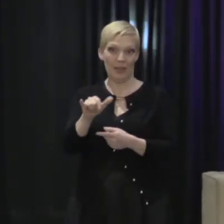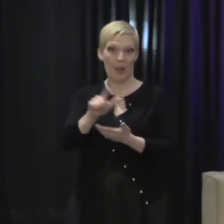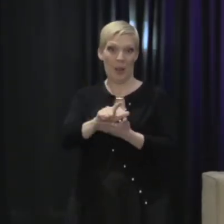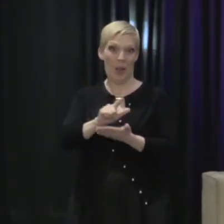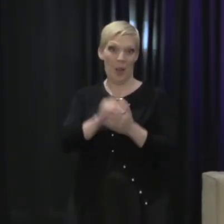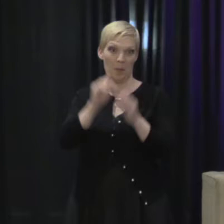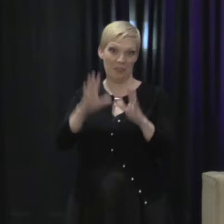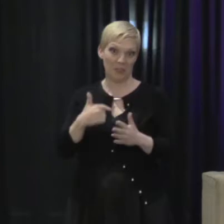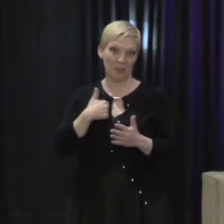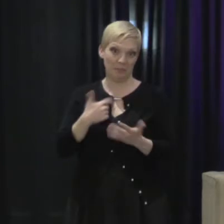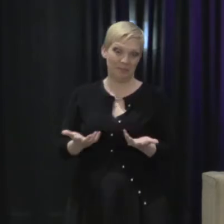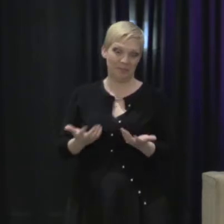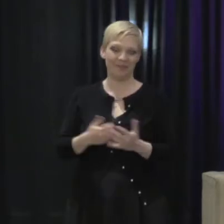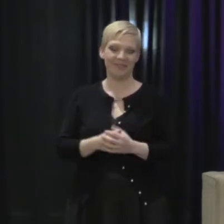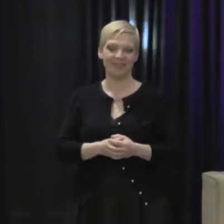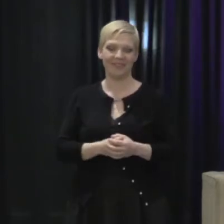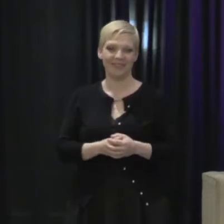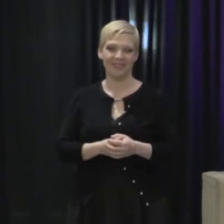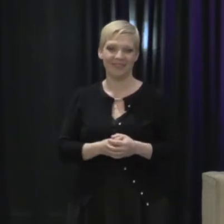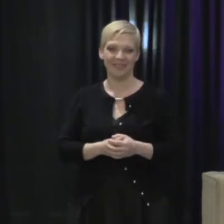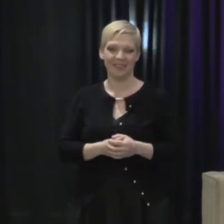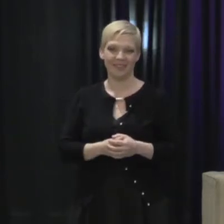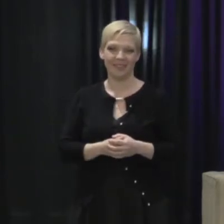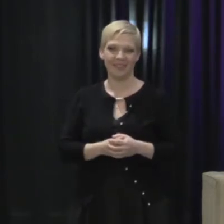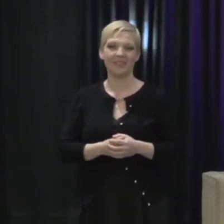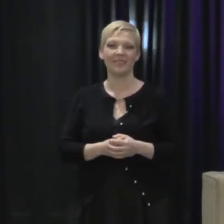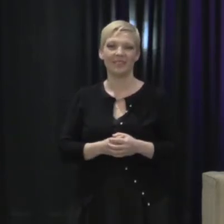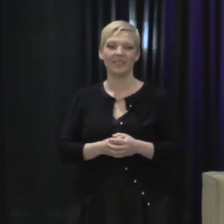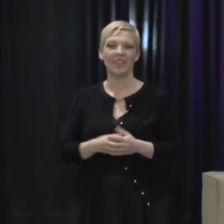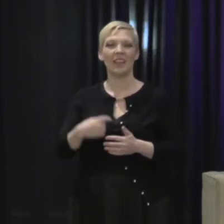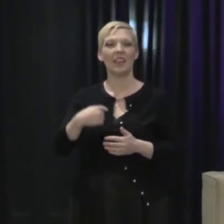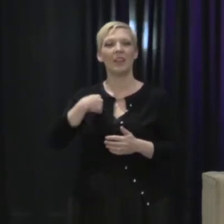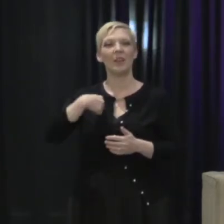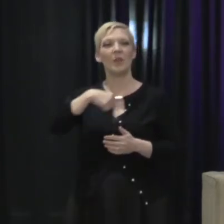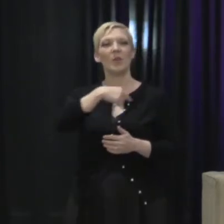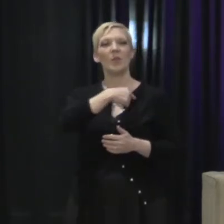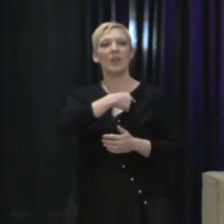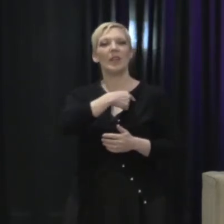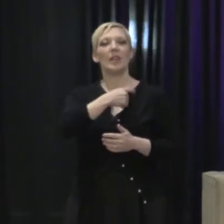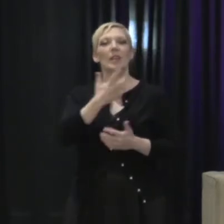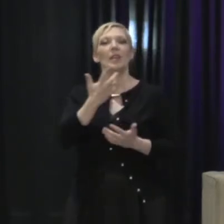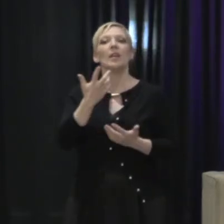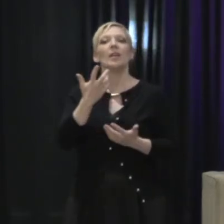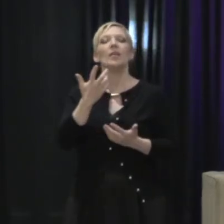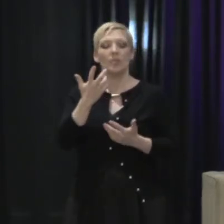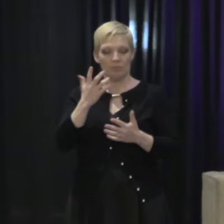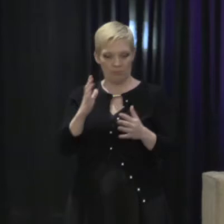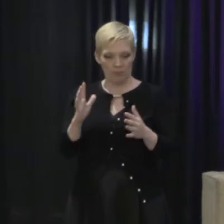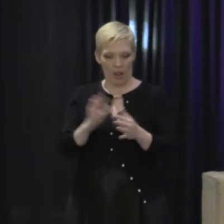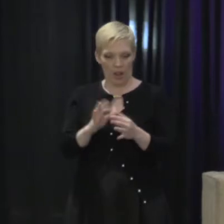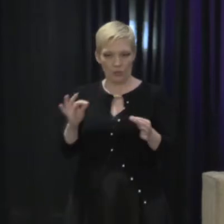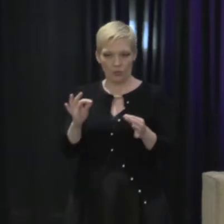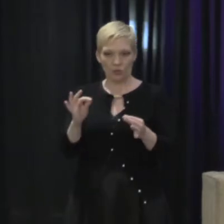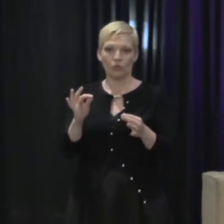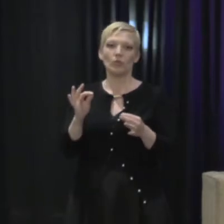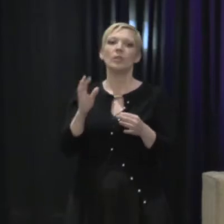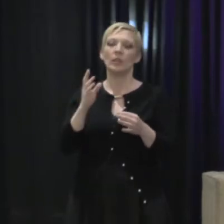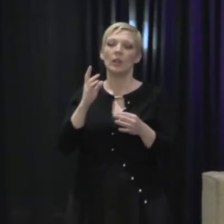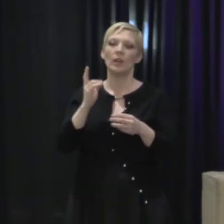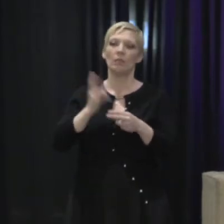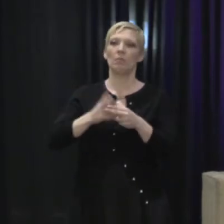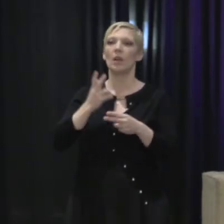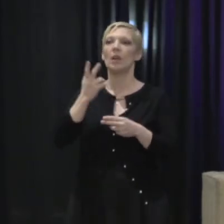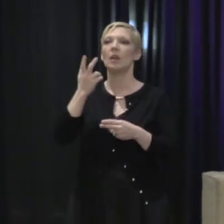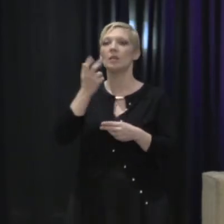Okay. So we alleged that Jessica, we alleged several human rights violations.